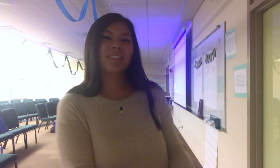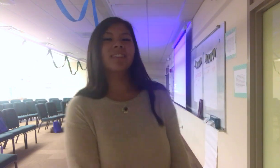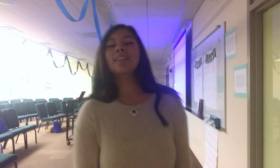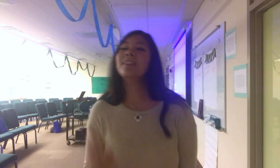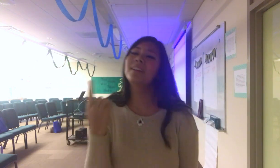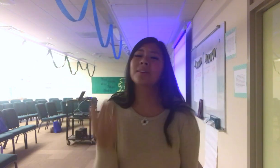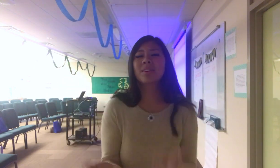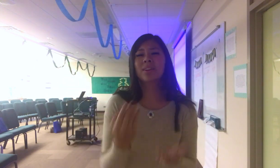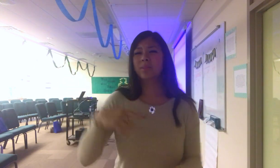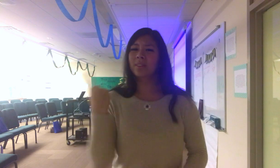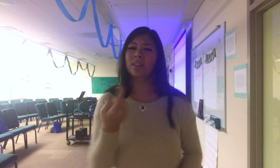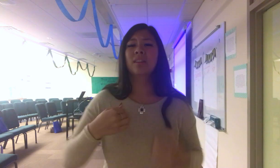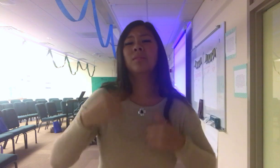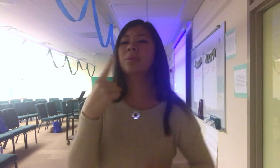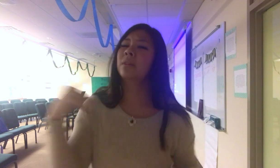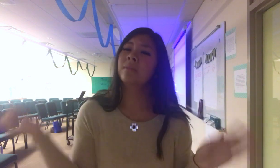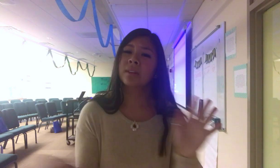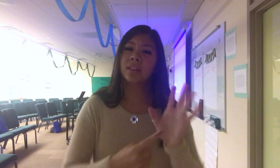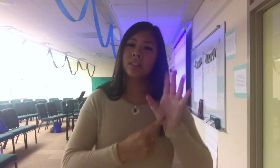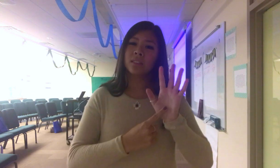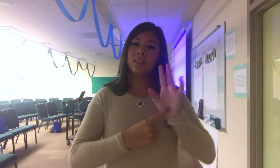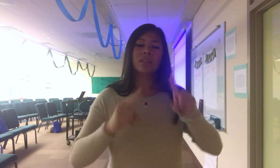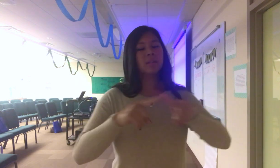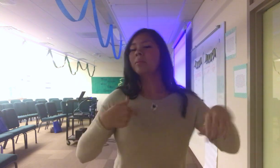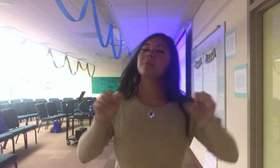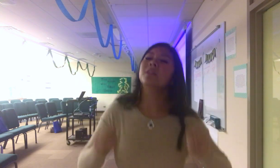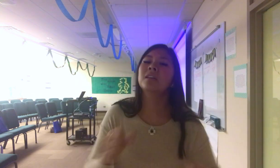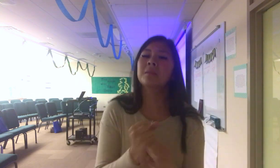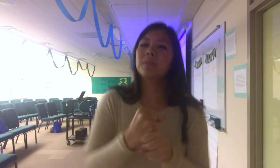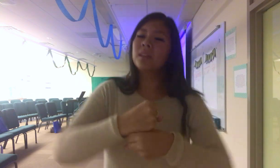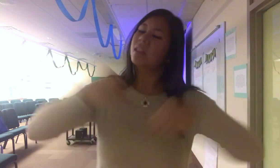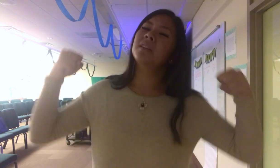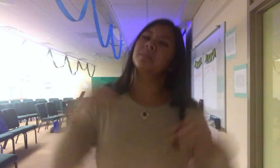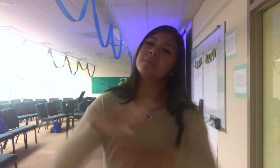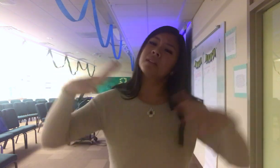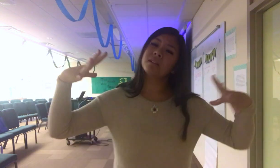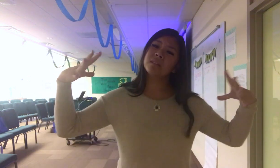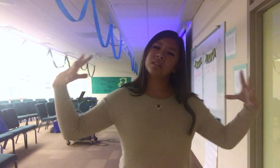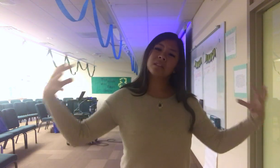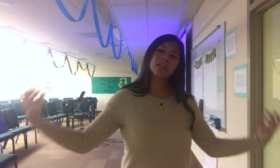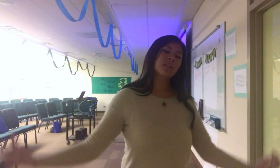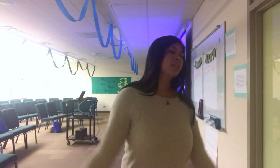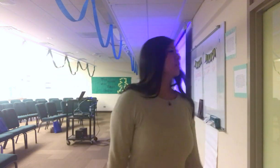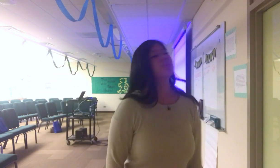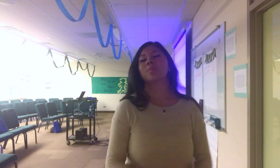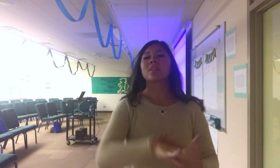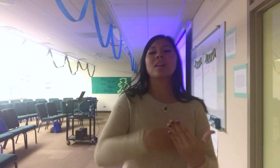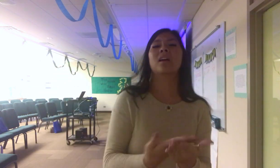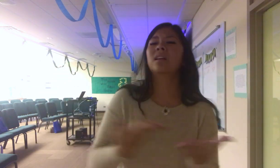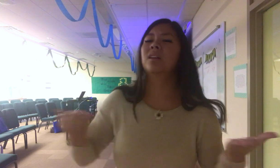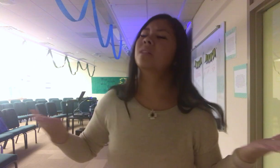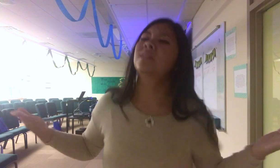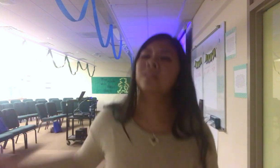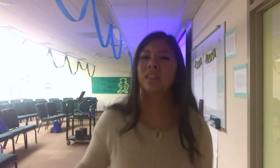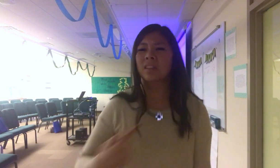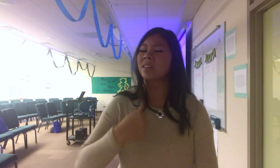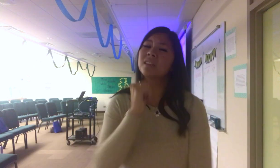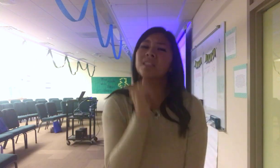I might only have one match, but I can make an explosion And all those things I